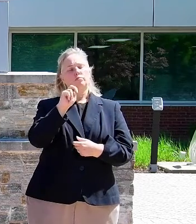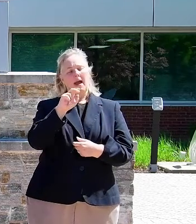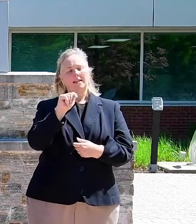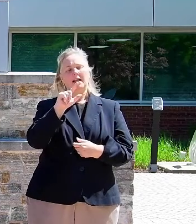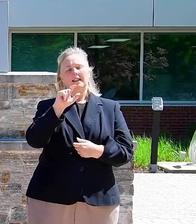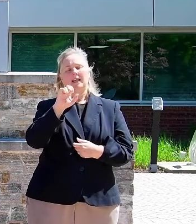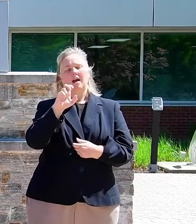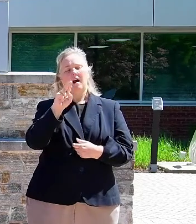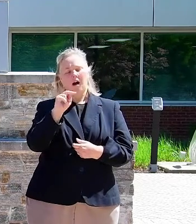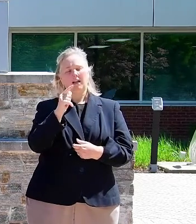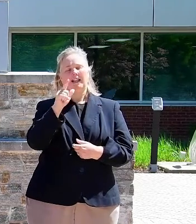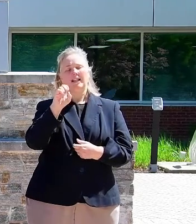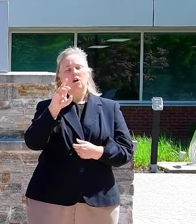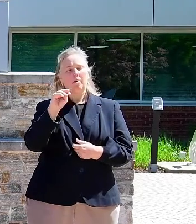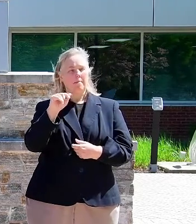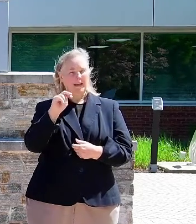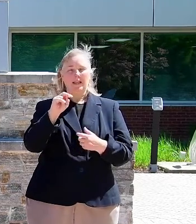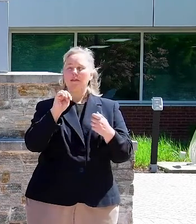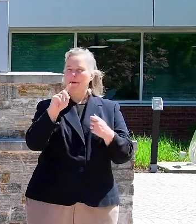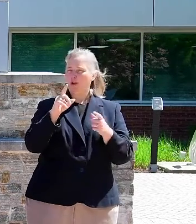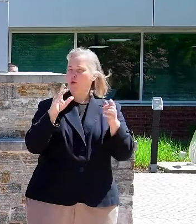who is the Maryland Organizing Lead.